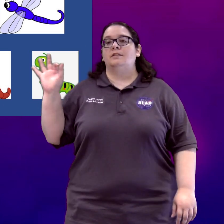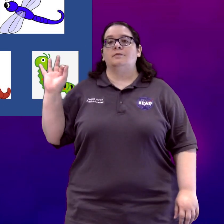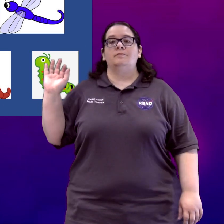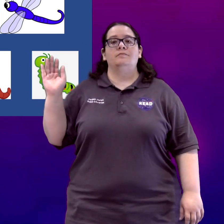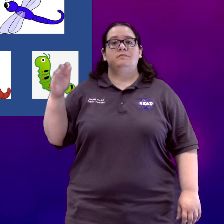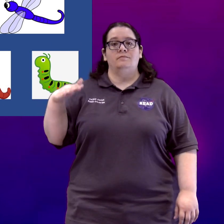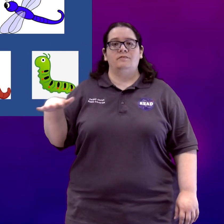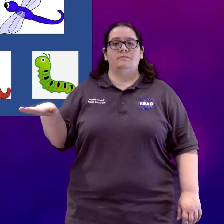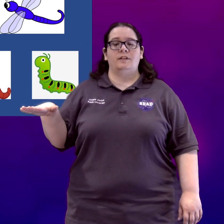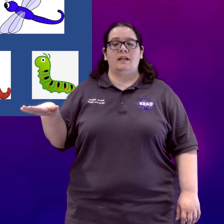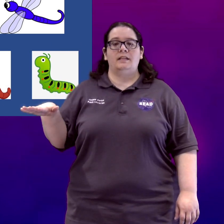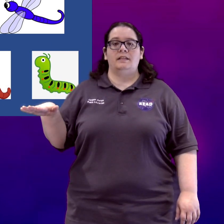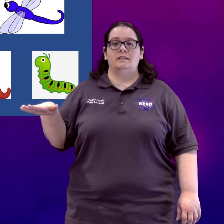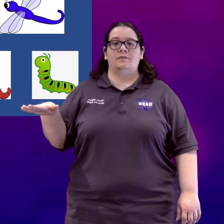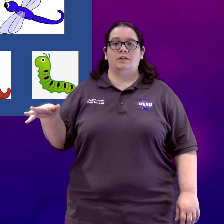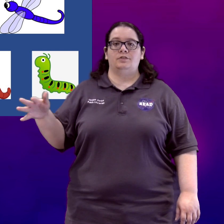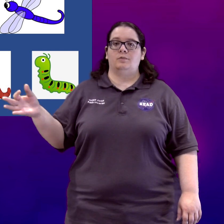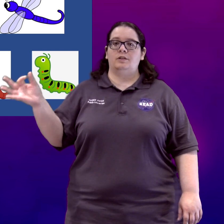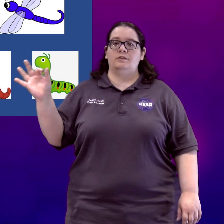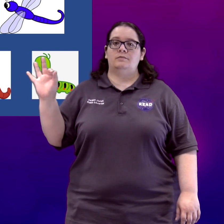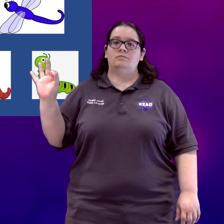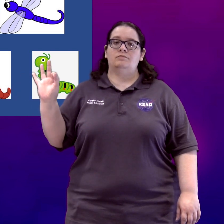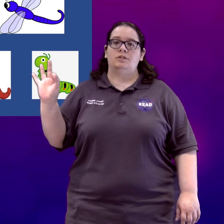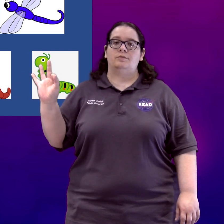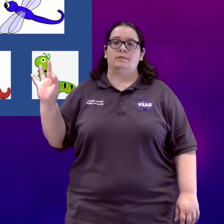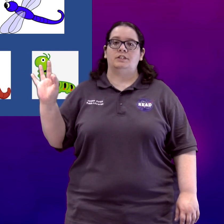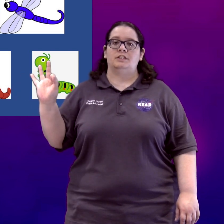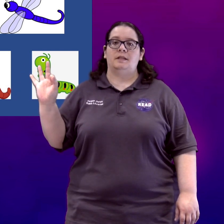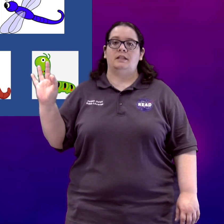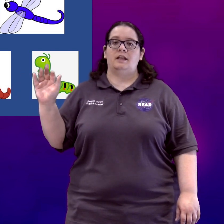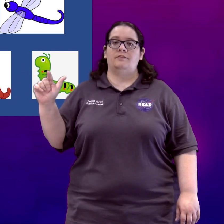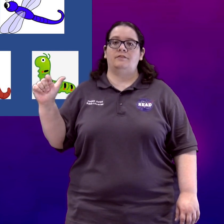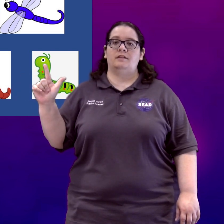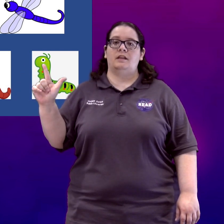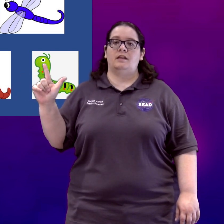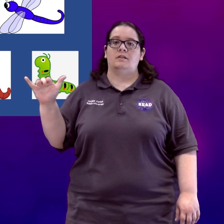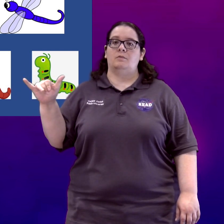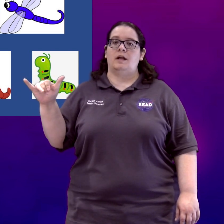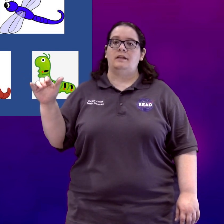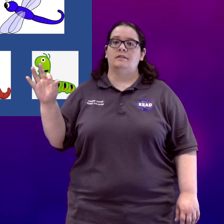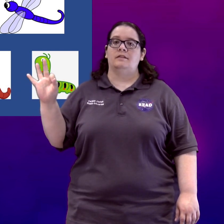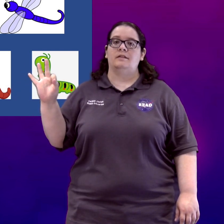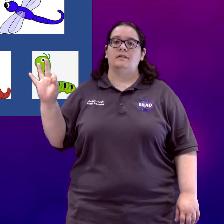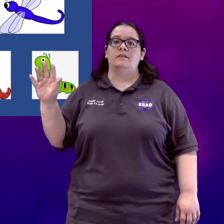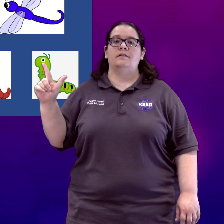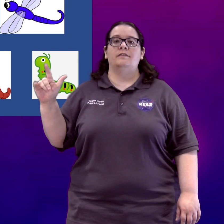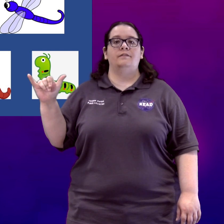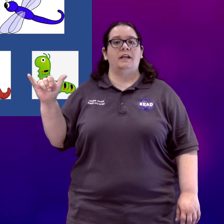So fly is a very short word, you can pretty much just spell it F-L-Y, fly.